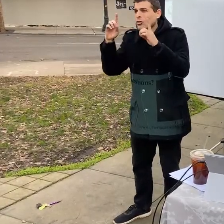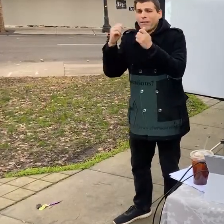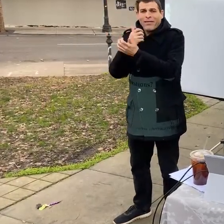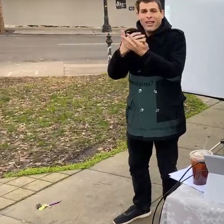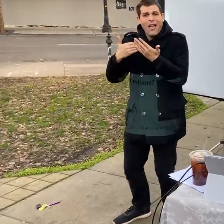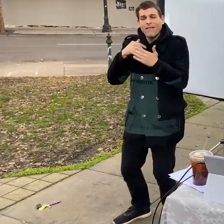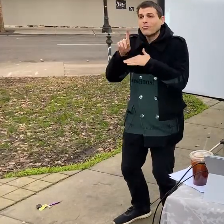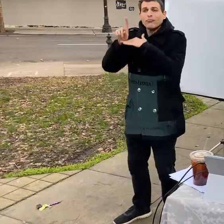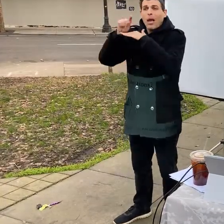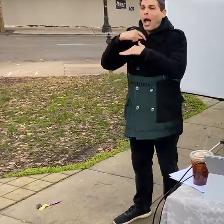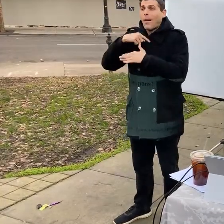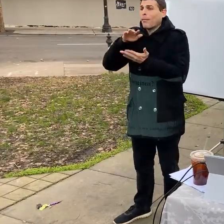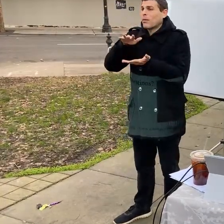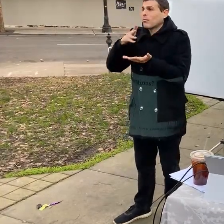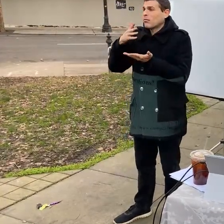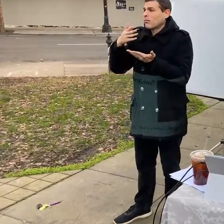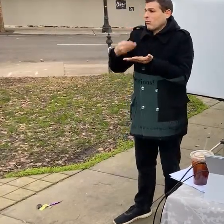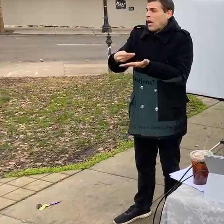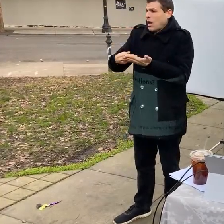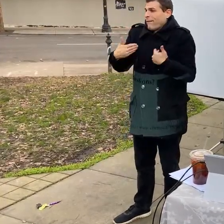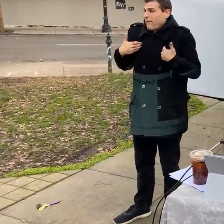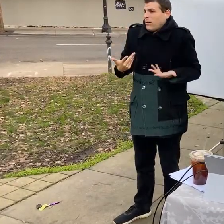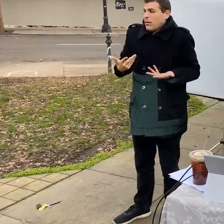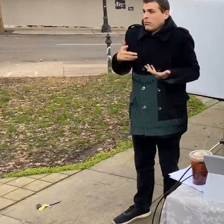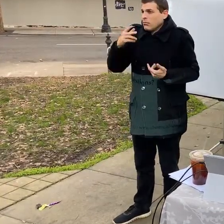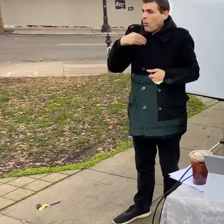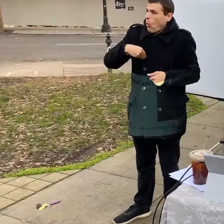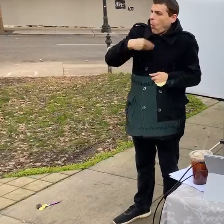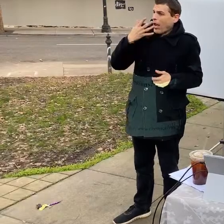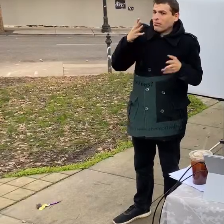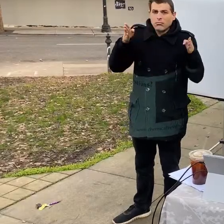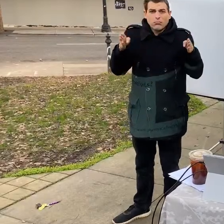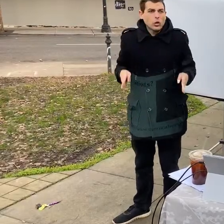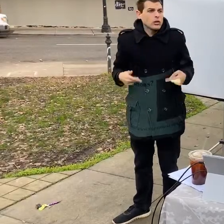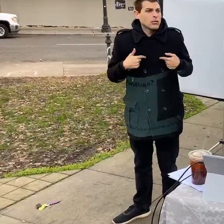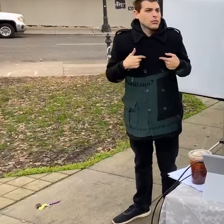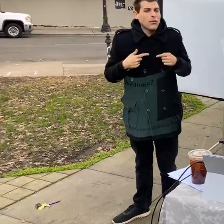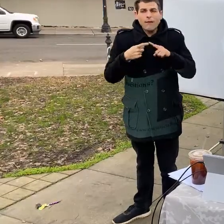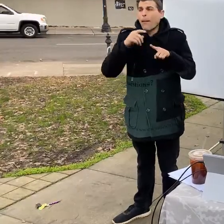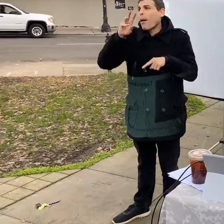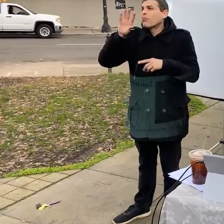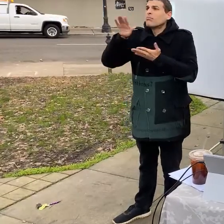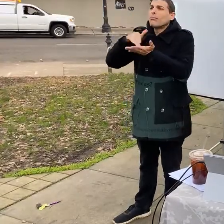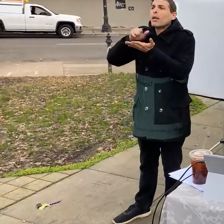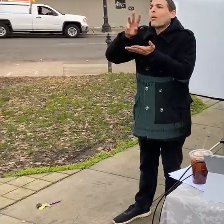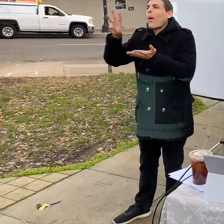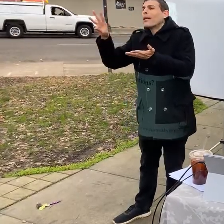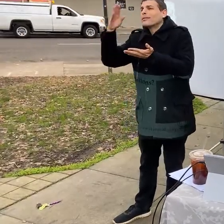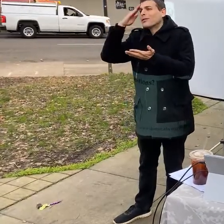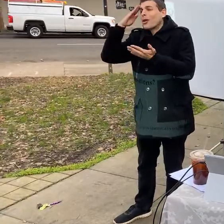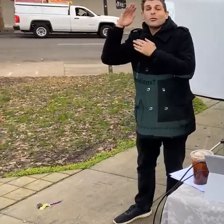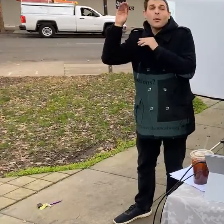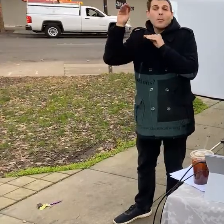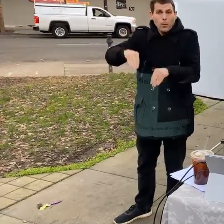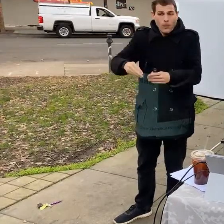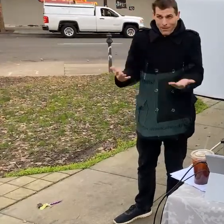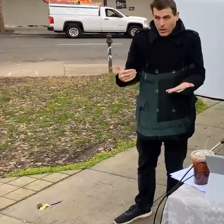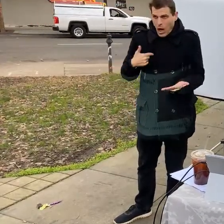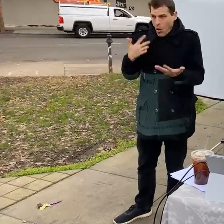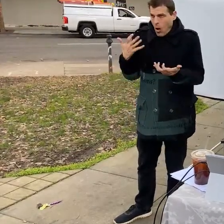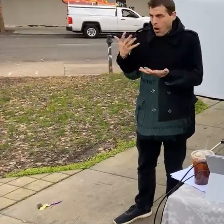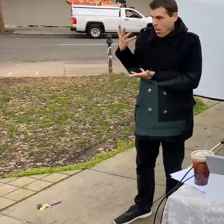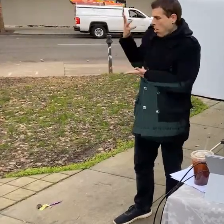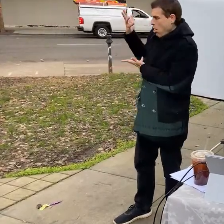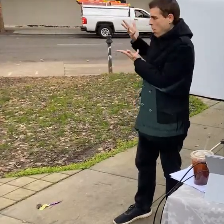being a middle-class white person in the midwest to bring the education and training that i have to